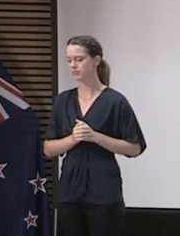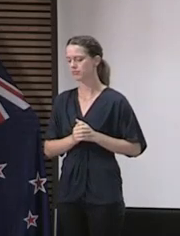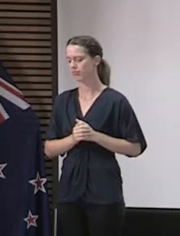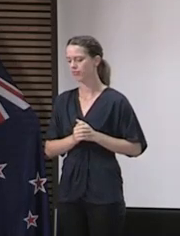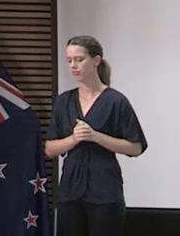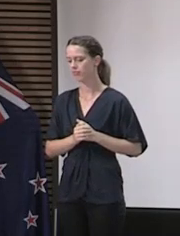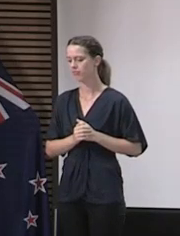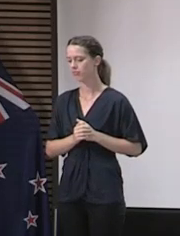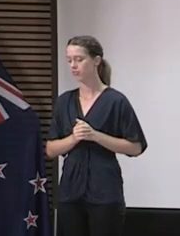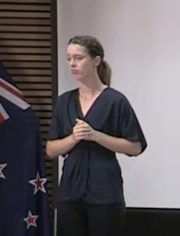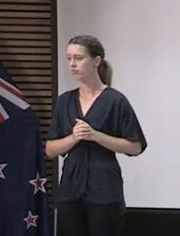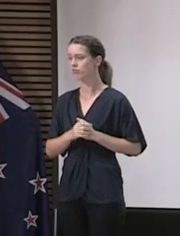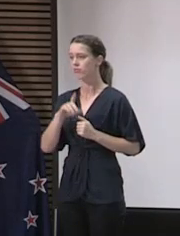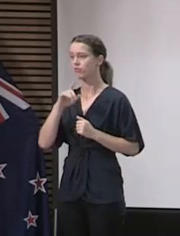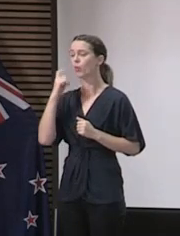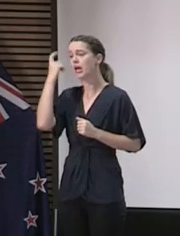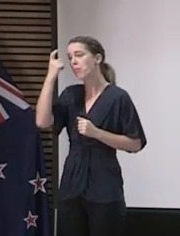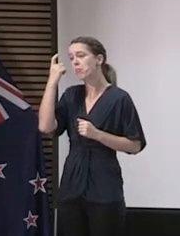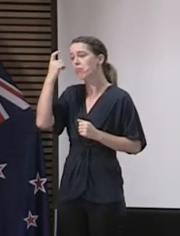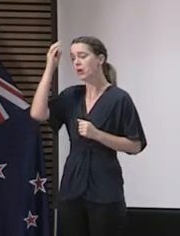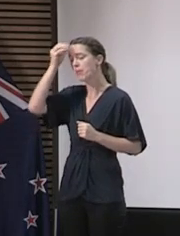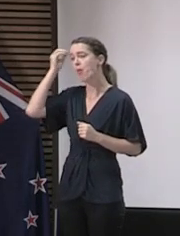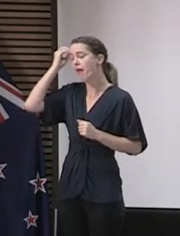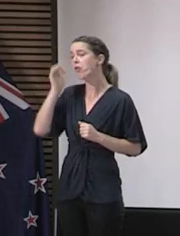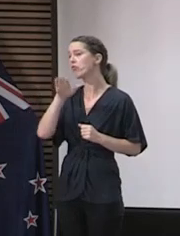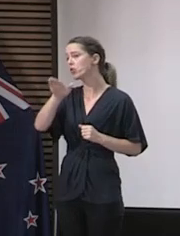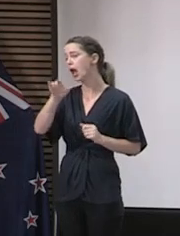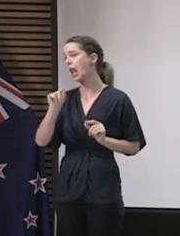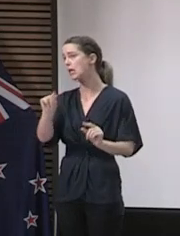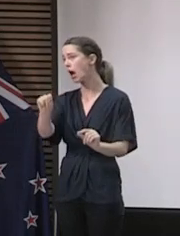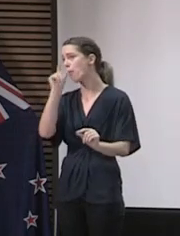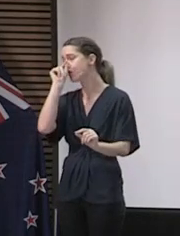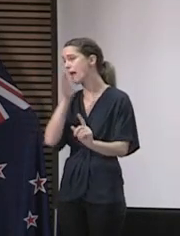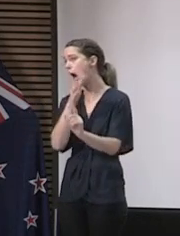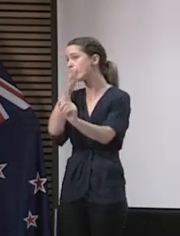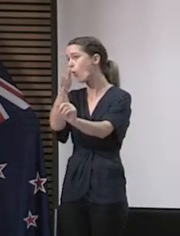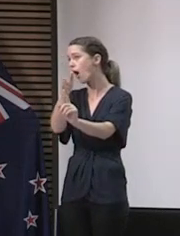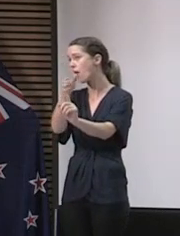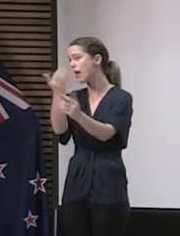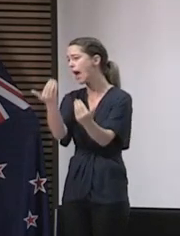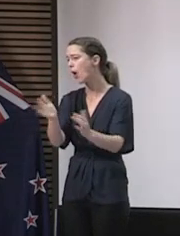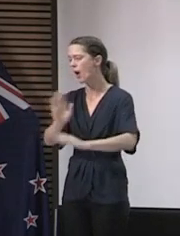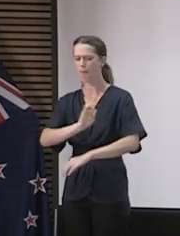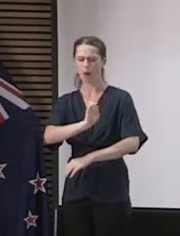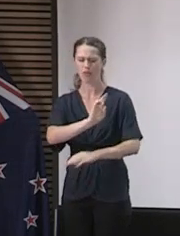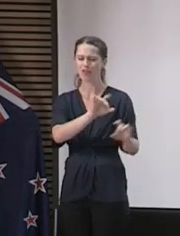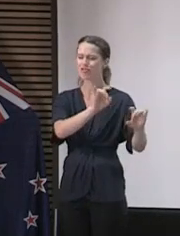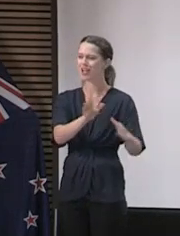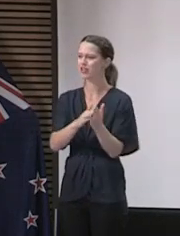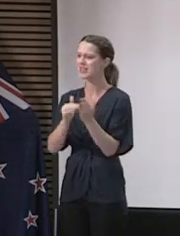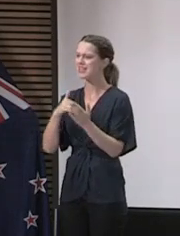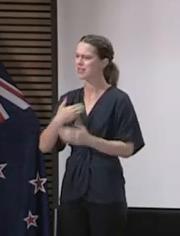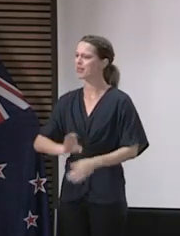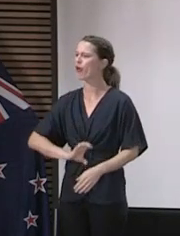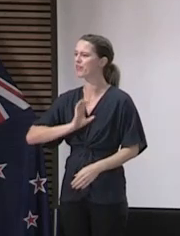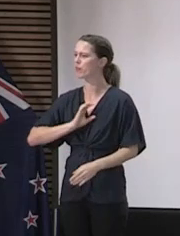something, though, that we absolutely are keeping in mind that we'd like to work towards. But I think both countries need to feel confident that we can